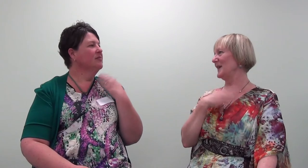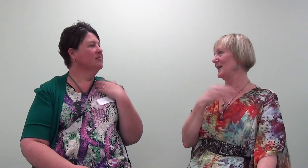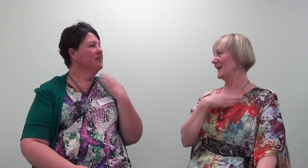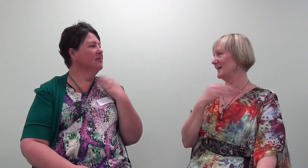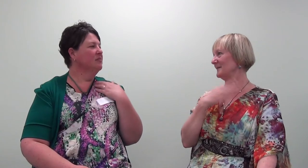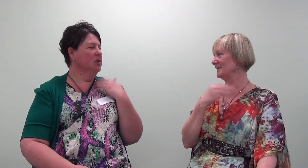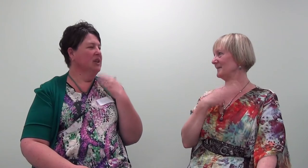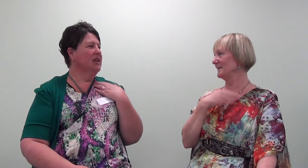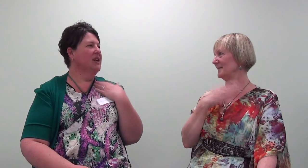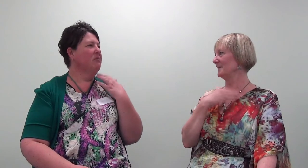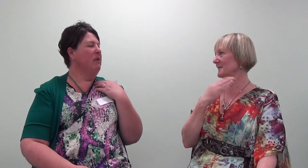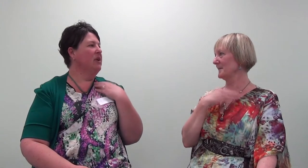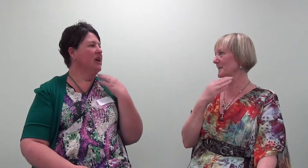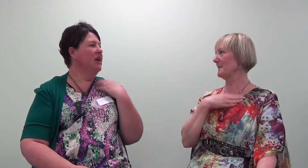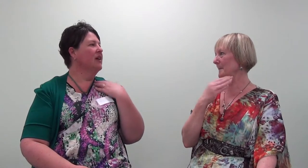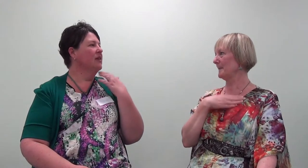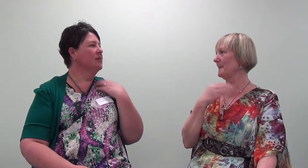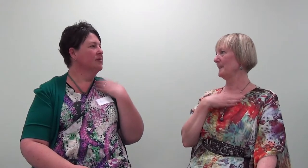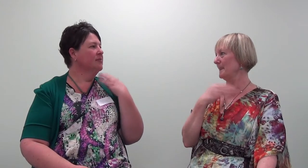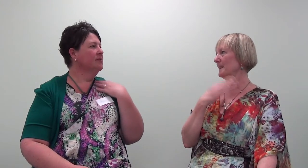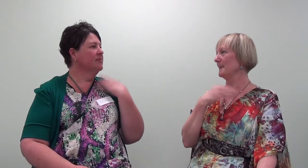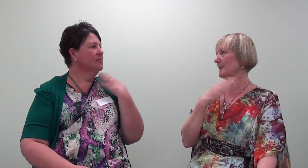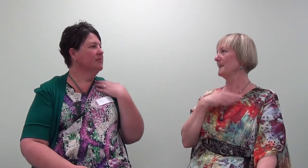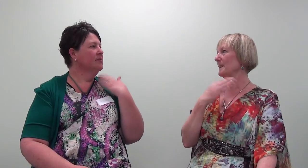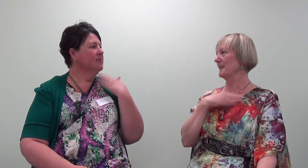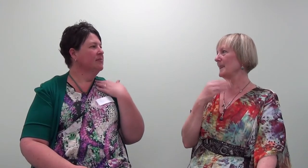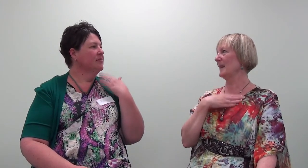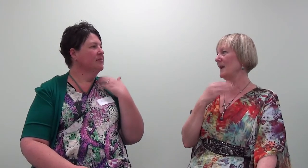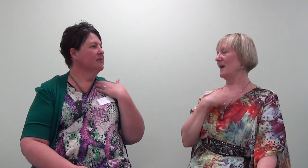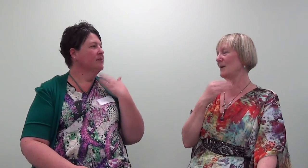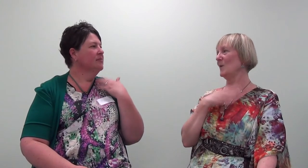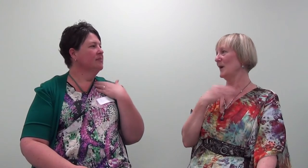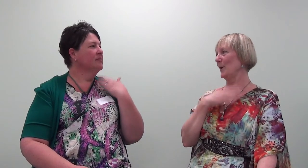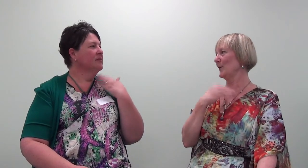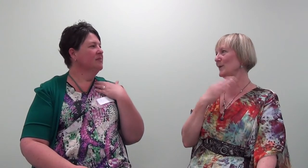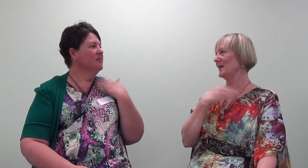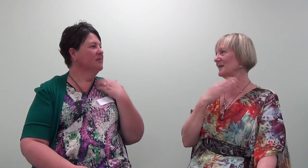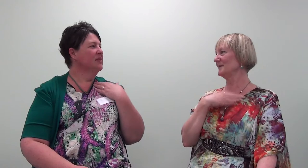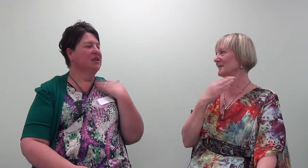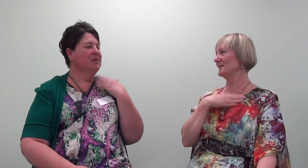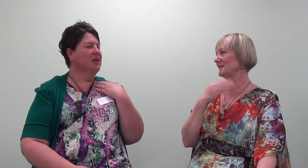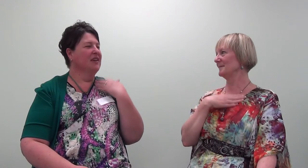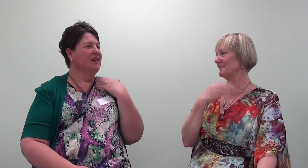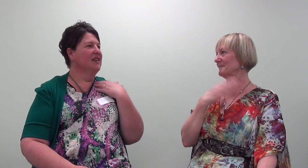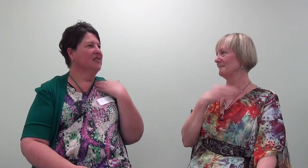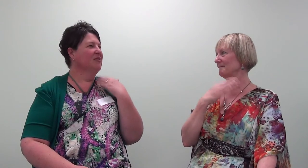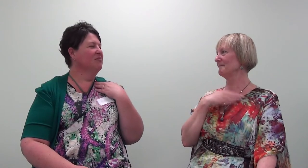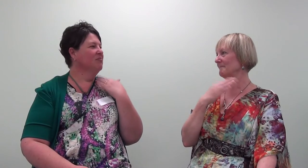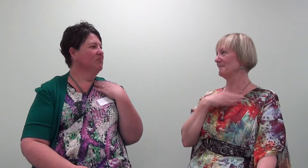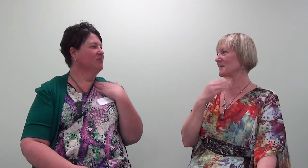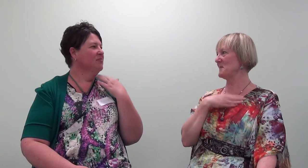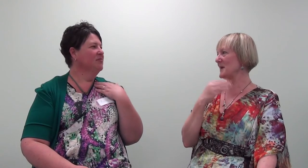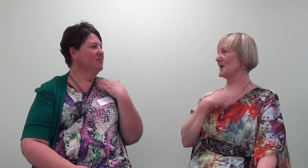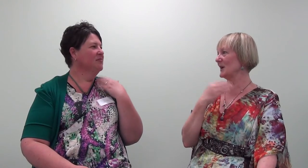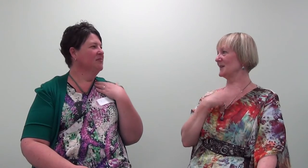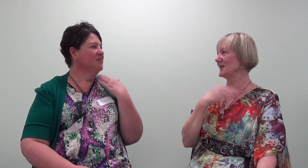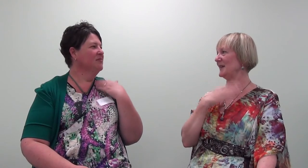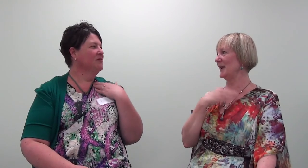anyhow. We'll clear that memory anyhow. I don't want to go there. I don't want to go there. But maybe I can send the